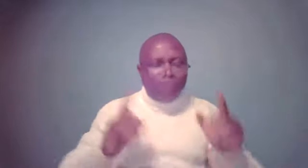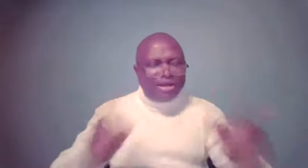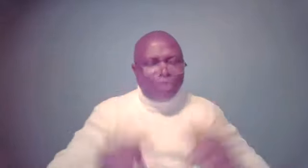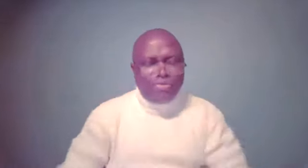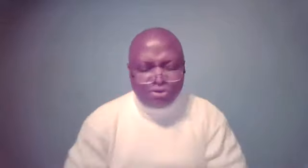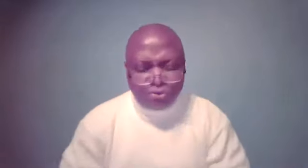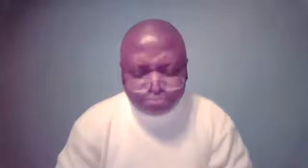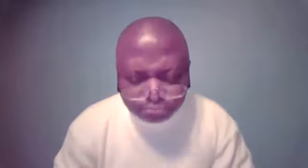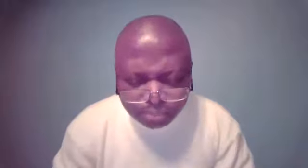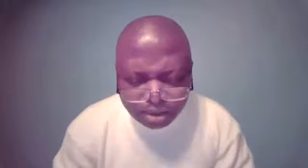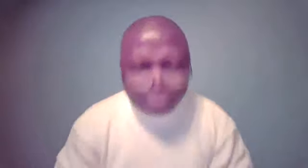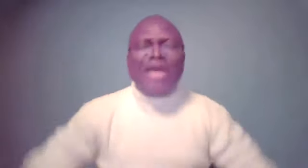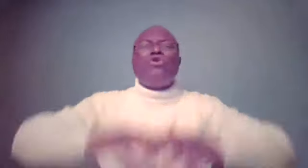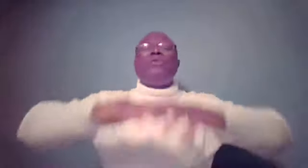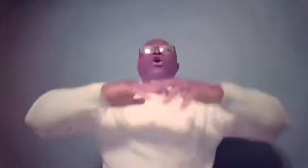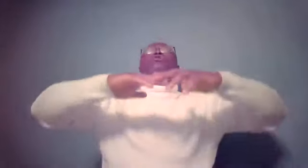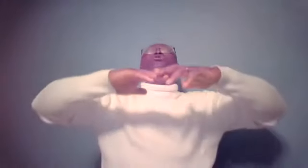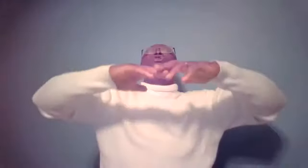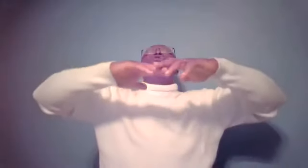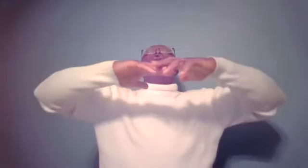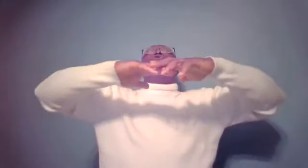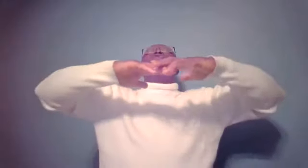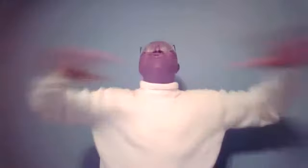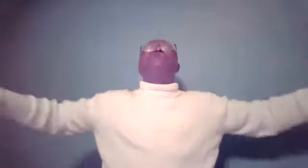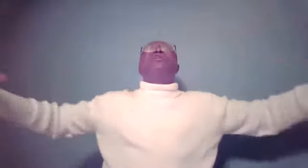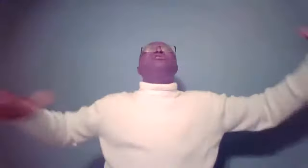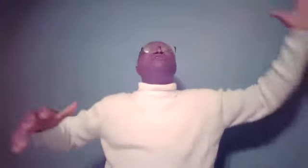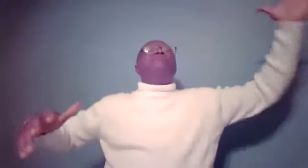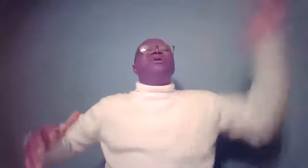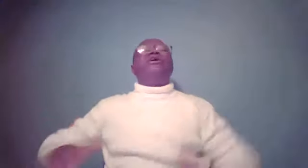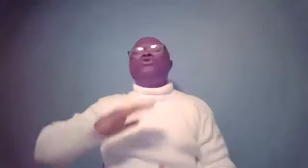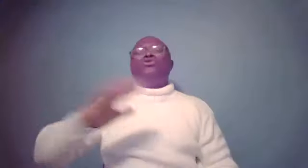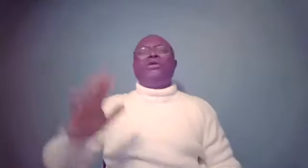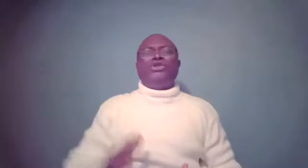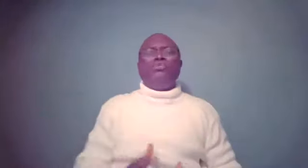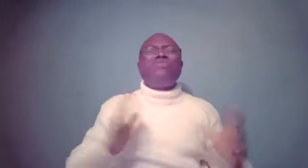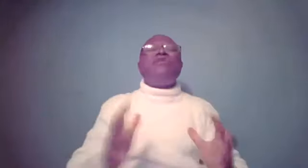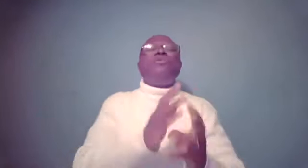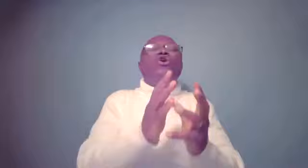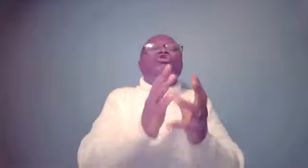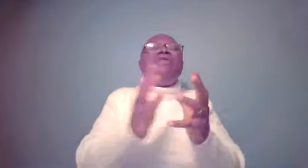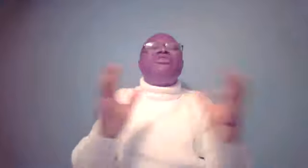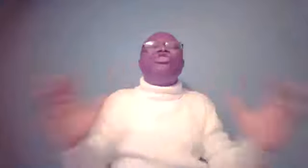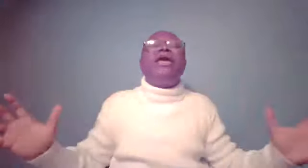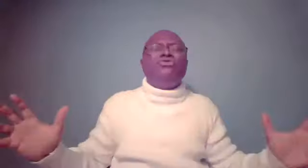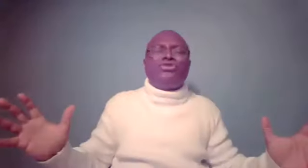Father, we thank you. We thank you because your faithfulness is from generation to generation. We thank you because you never change.